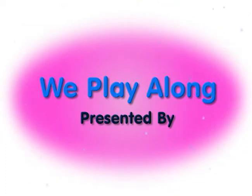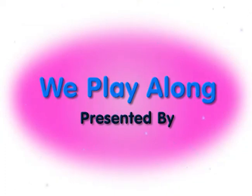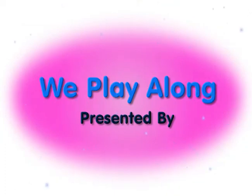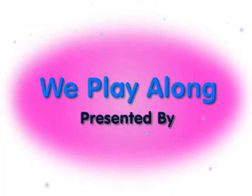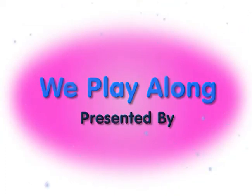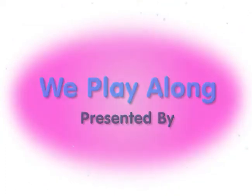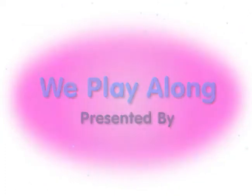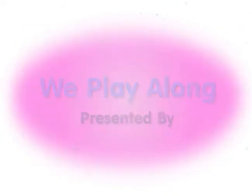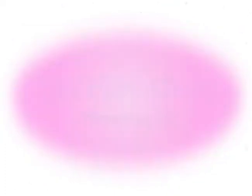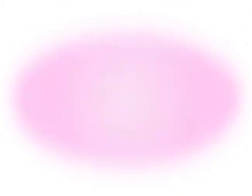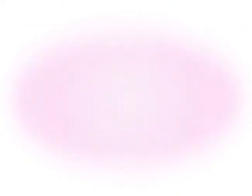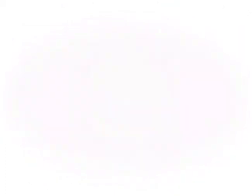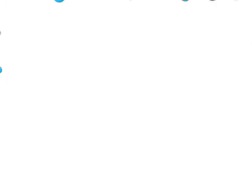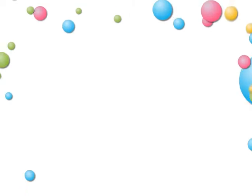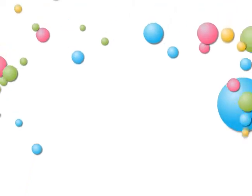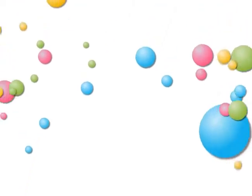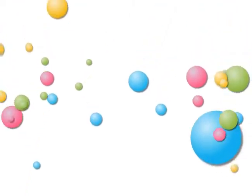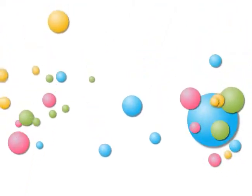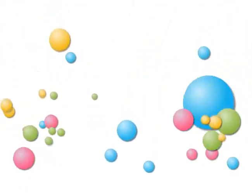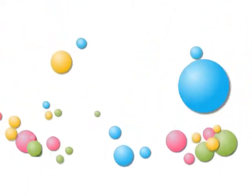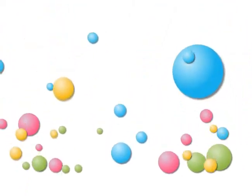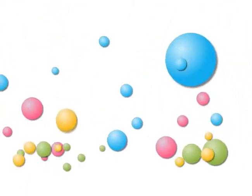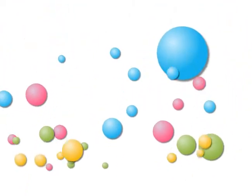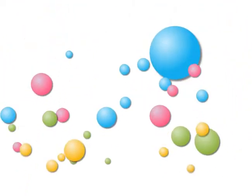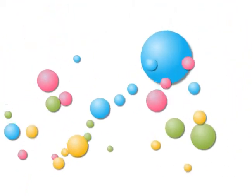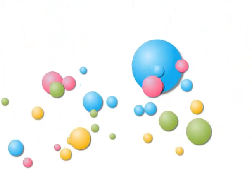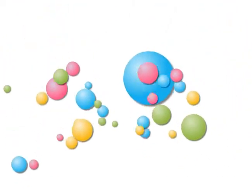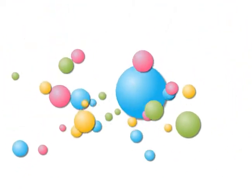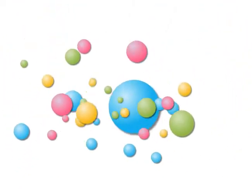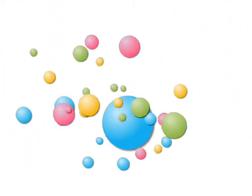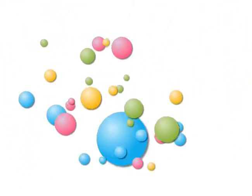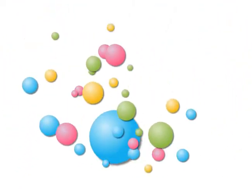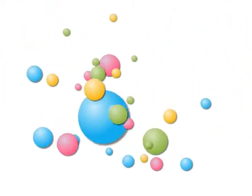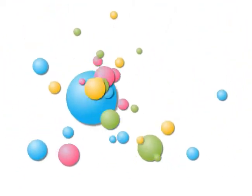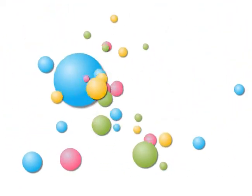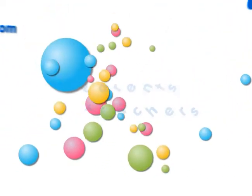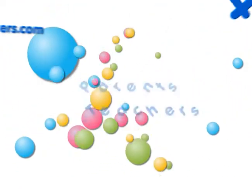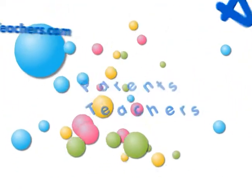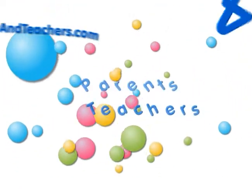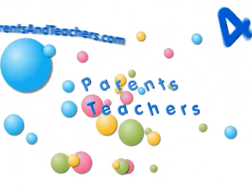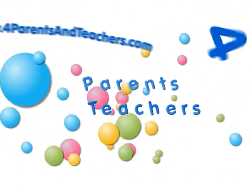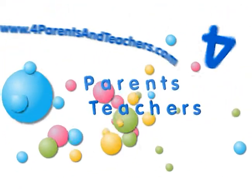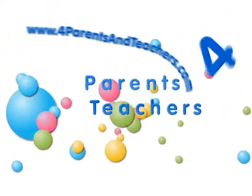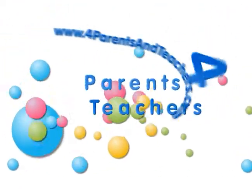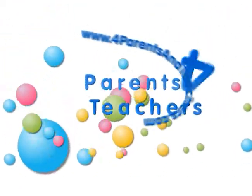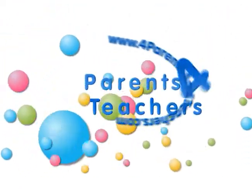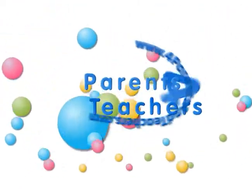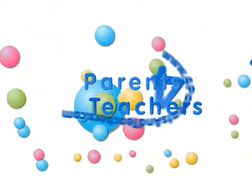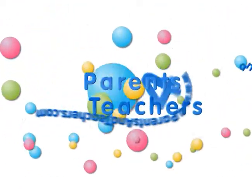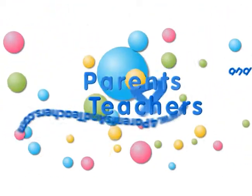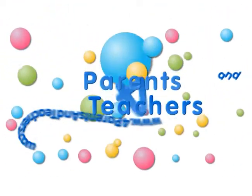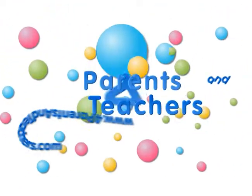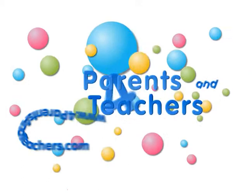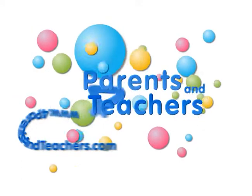We play along. Come on and play along. We play along. Come on and play along.